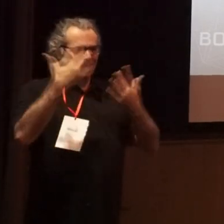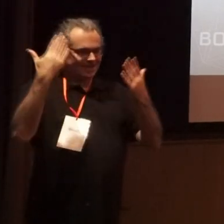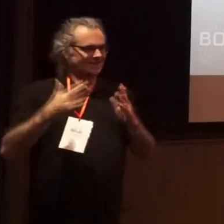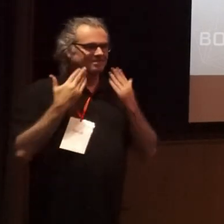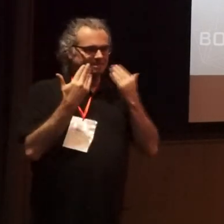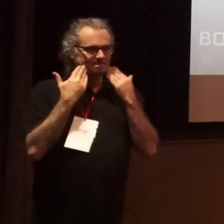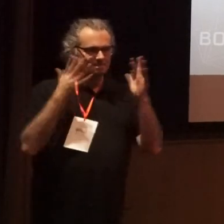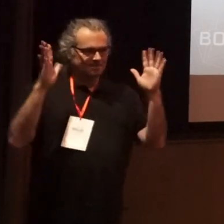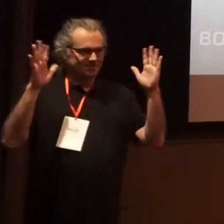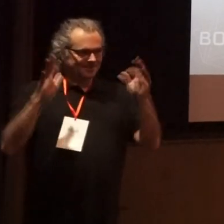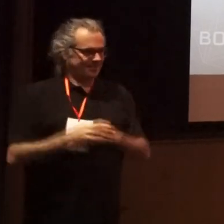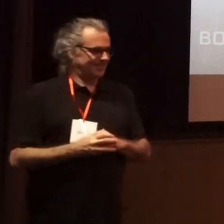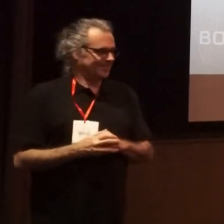you Thank Thank you